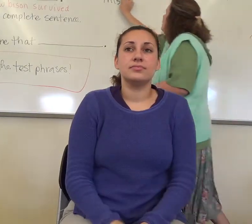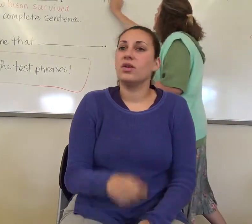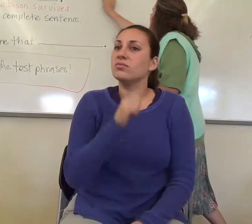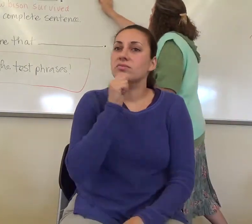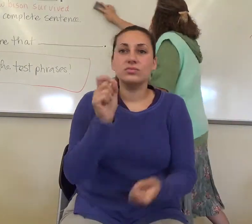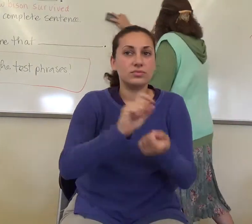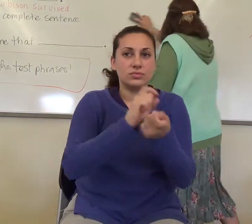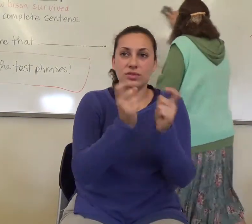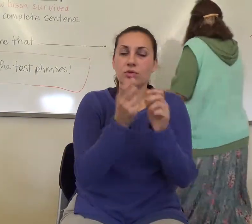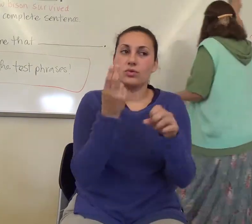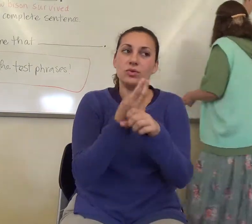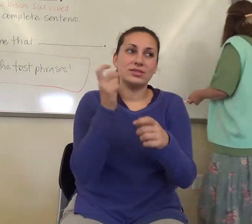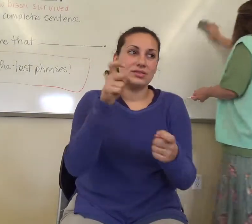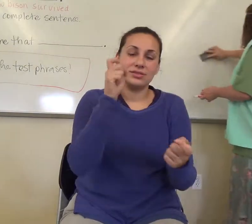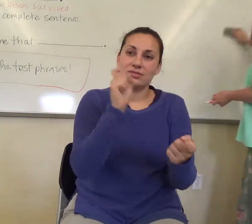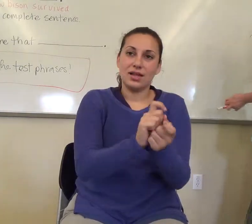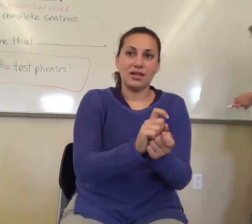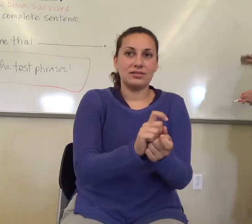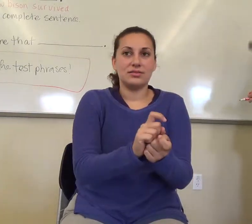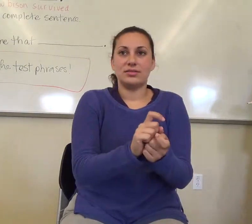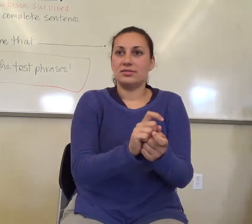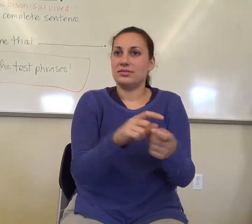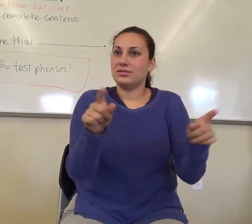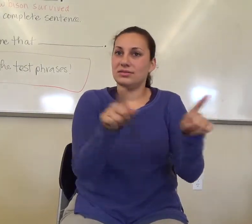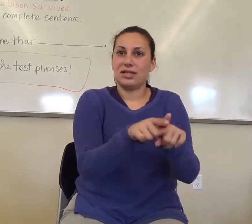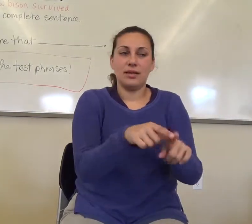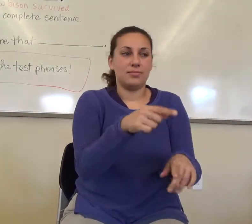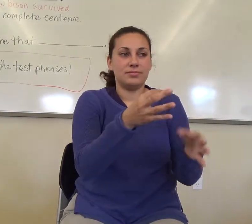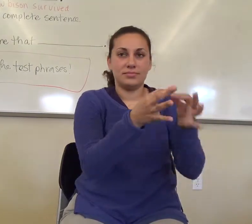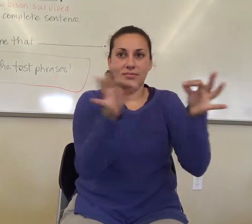these. Use exactly these tests.